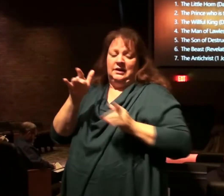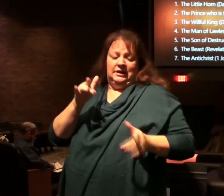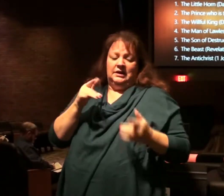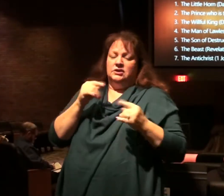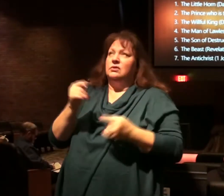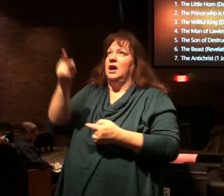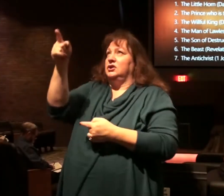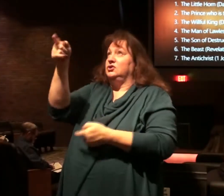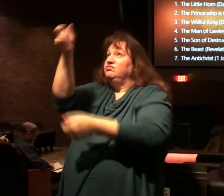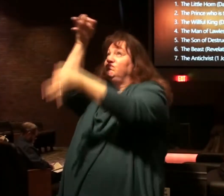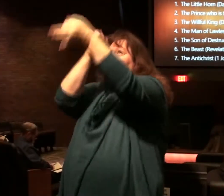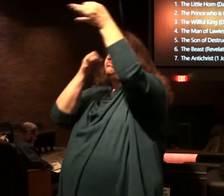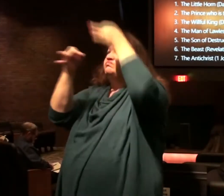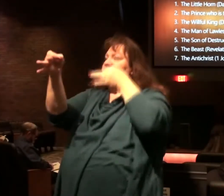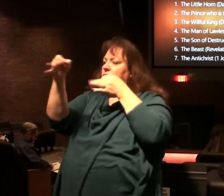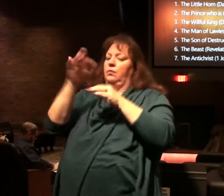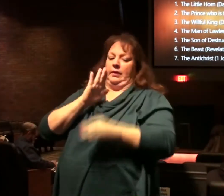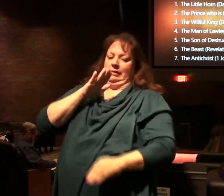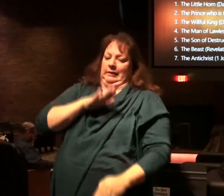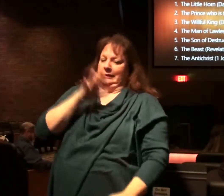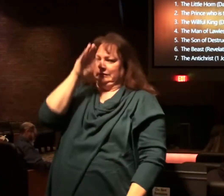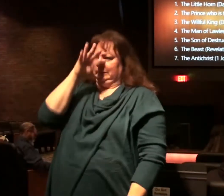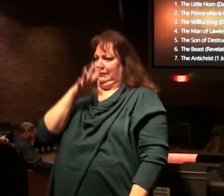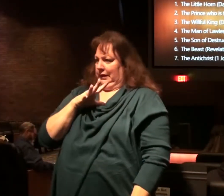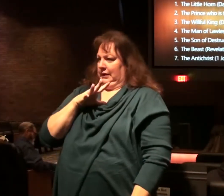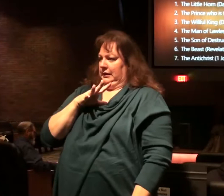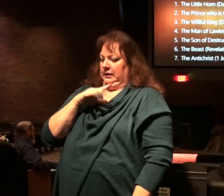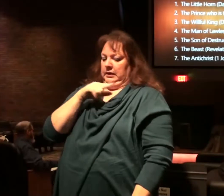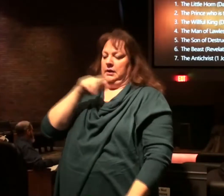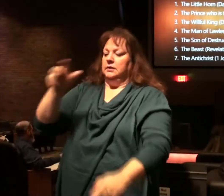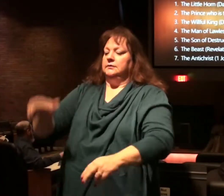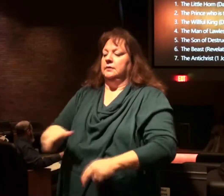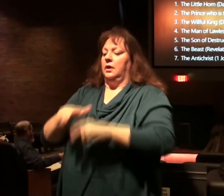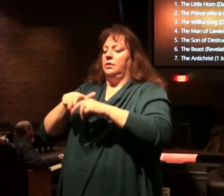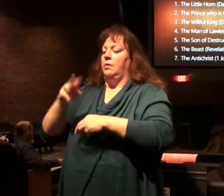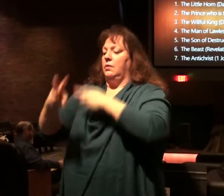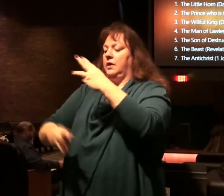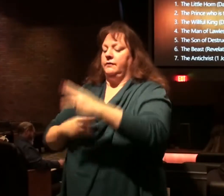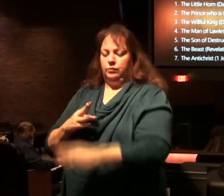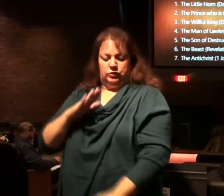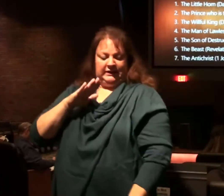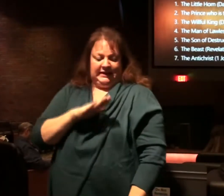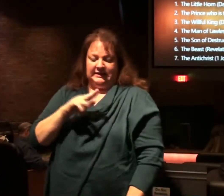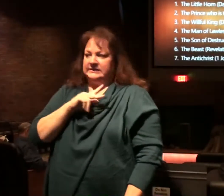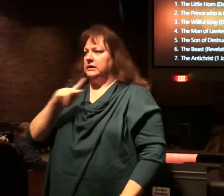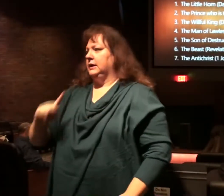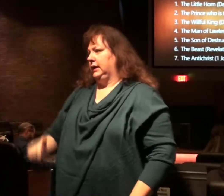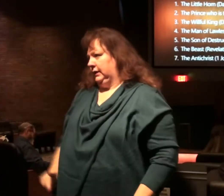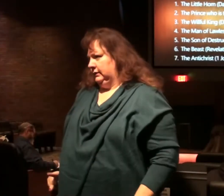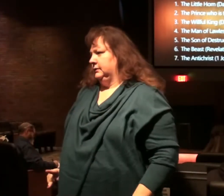attempt to replace Christ, to put on the throne of the world, his own king.